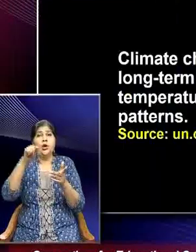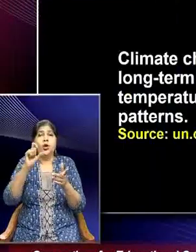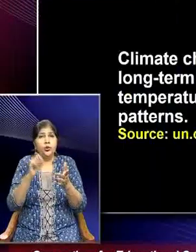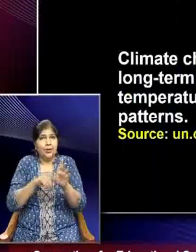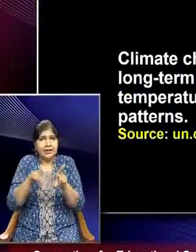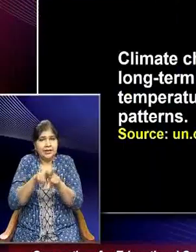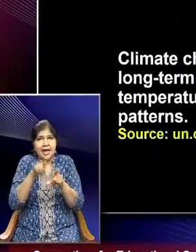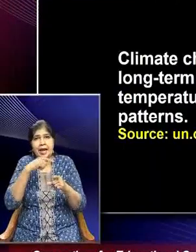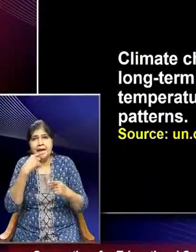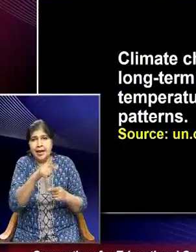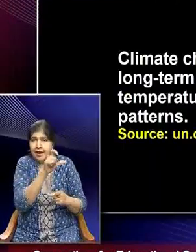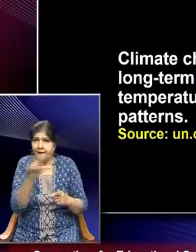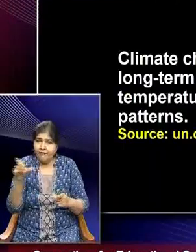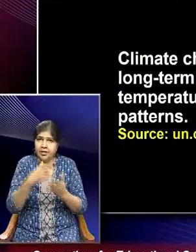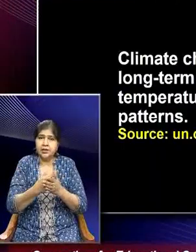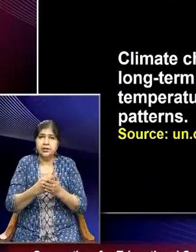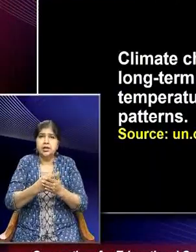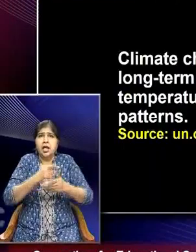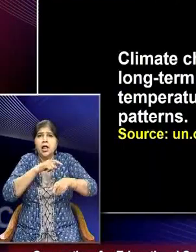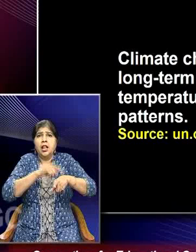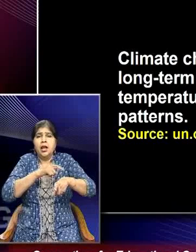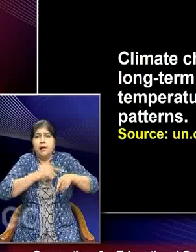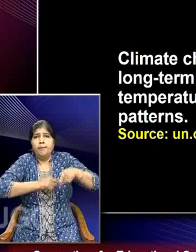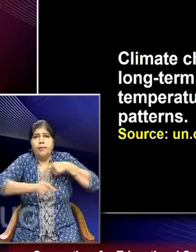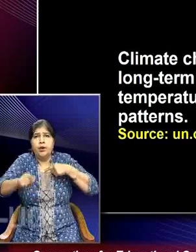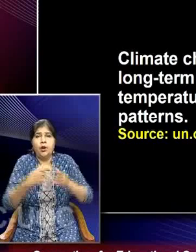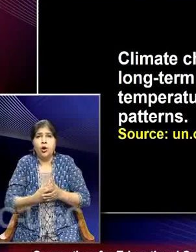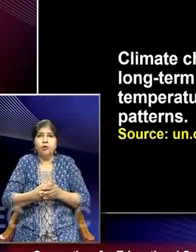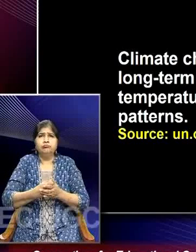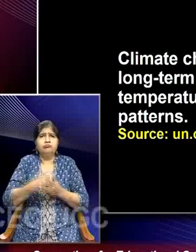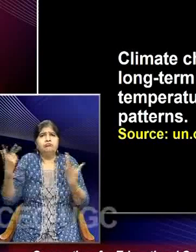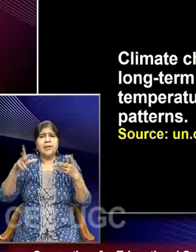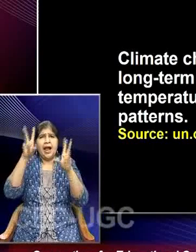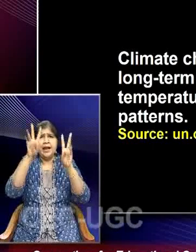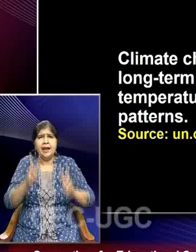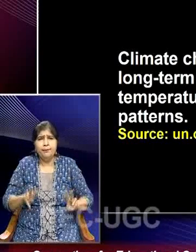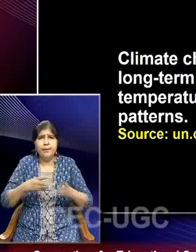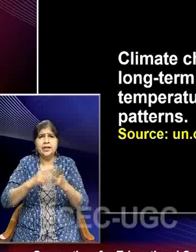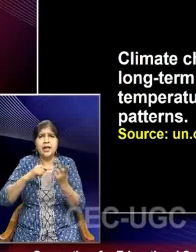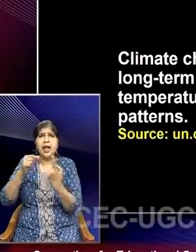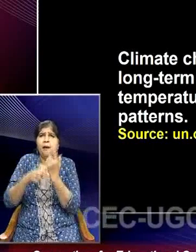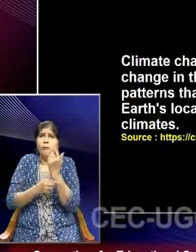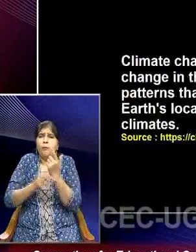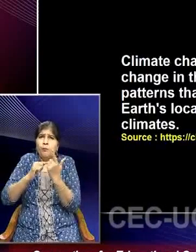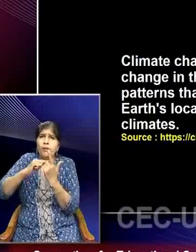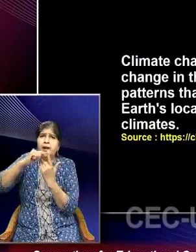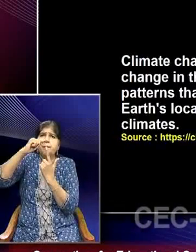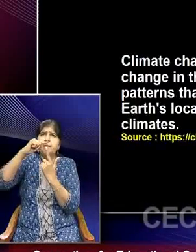it refers to long term shifts in temperatures and weather patterns.